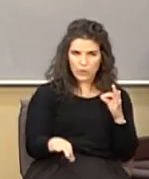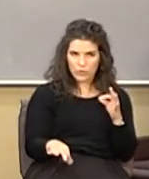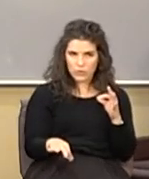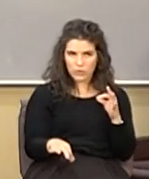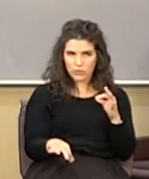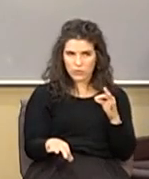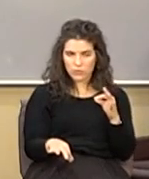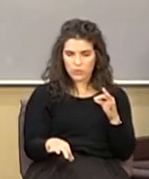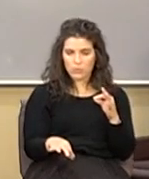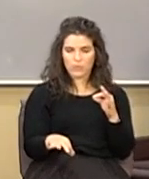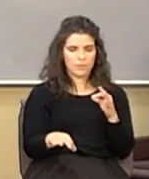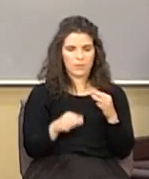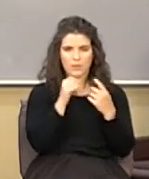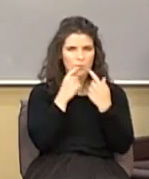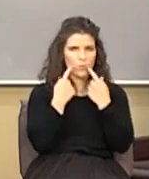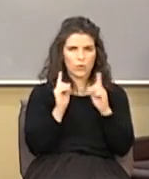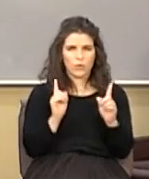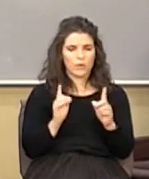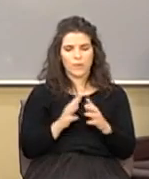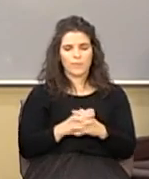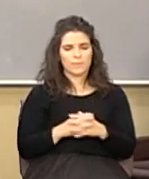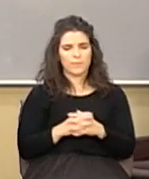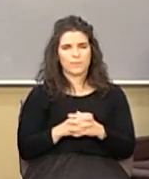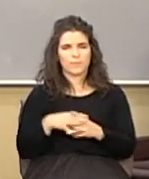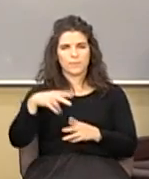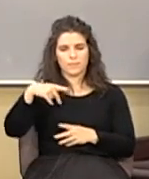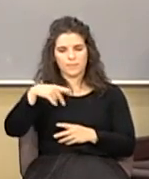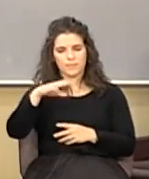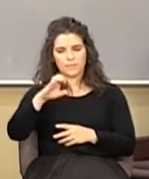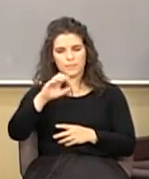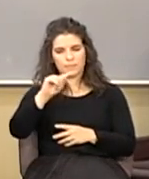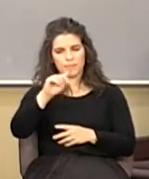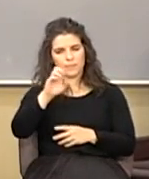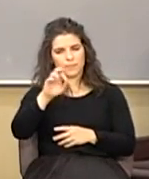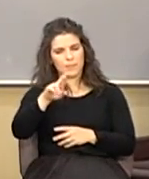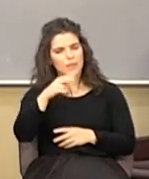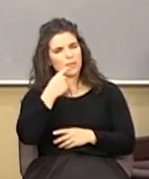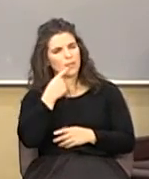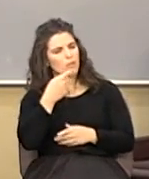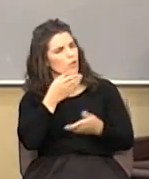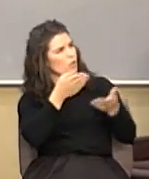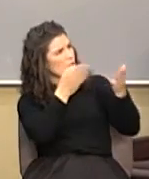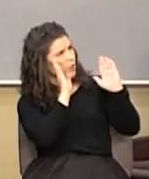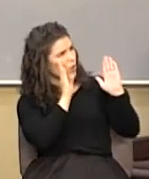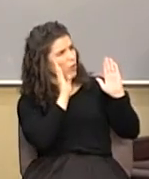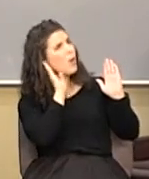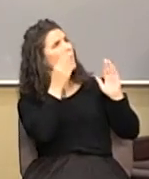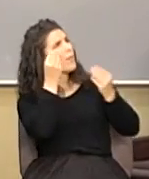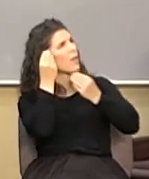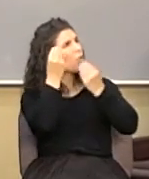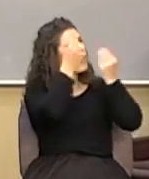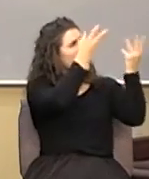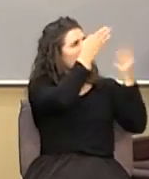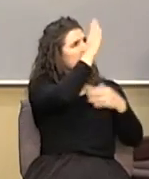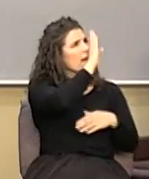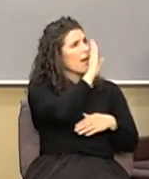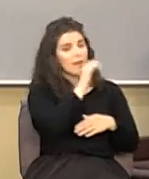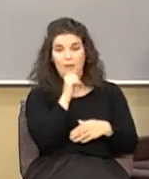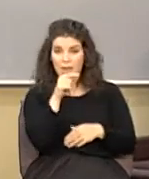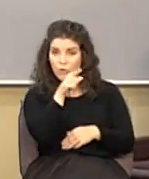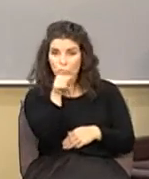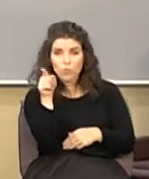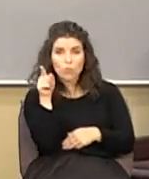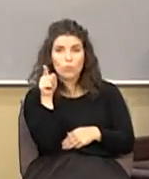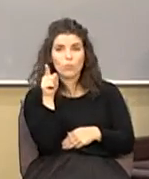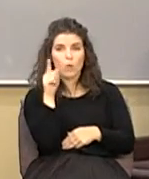You follow that? That didn't work. And Peter says, look, we're going to obey God and not you